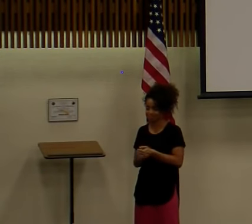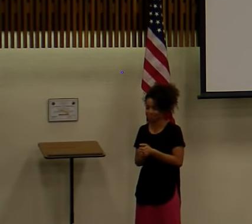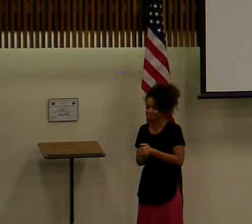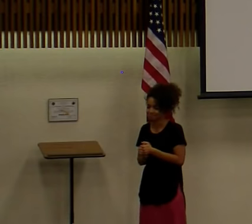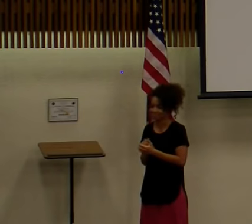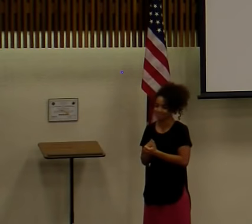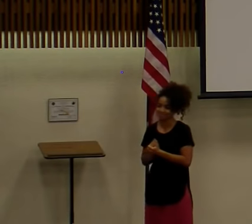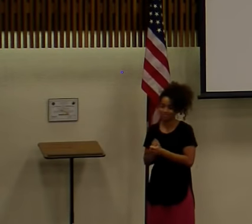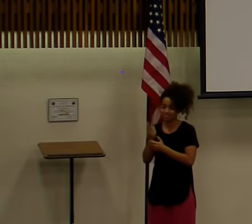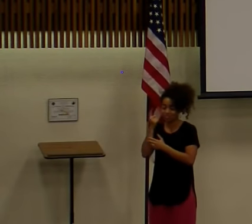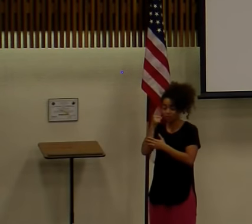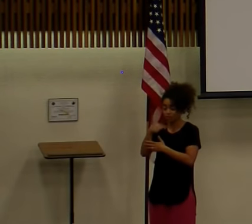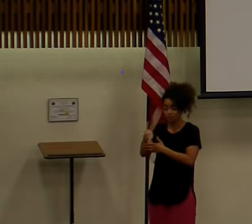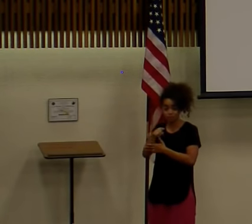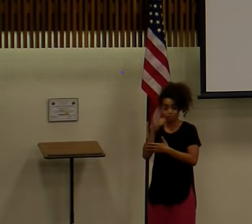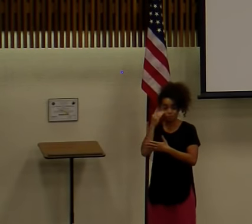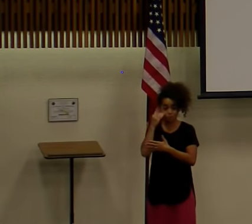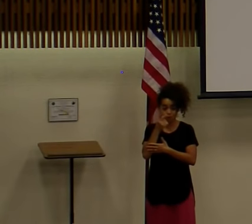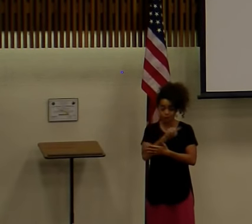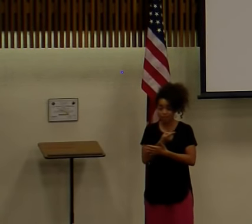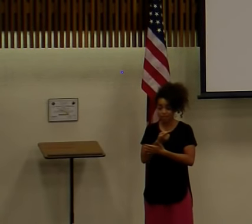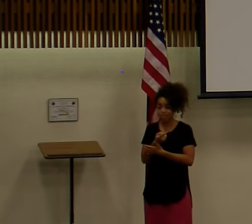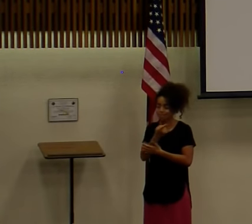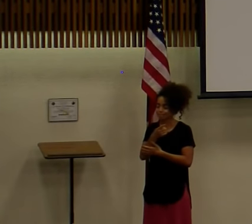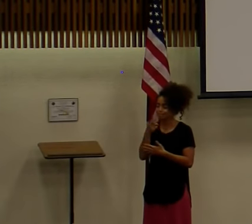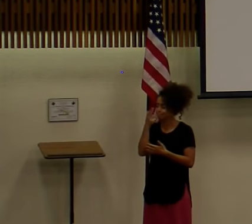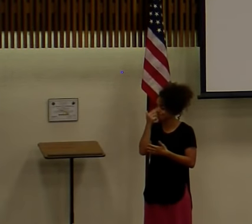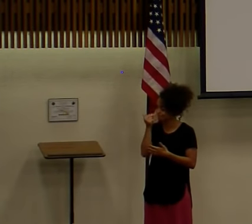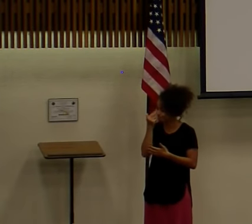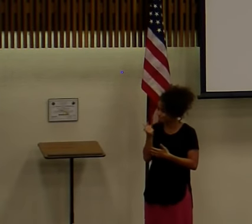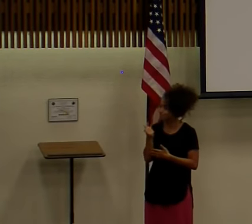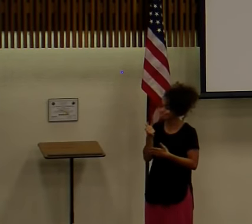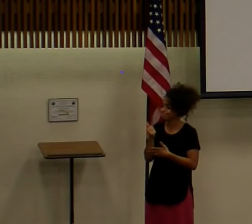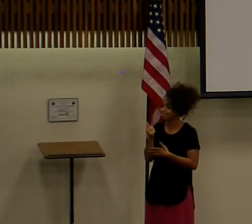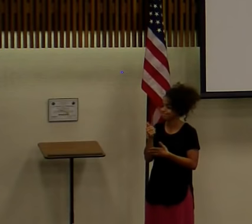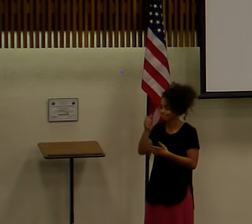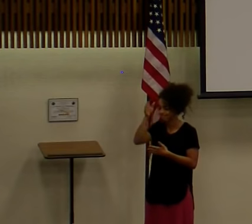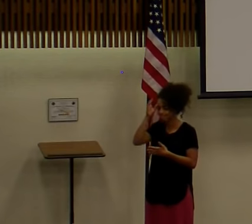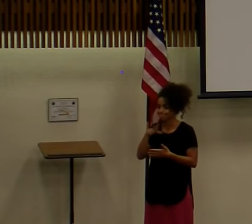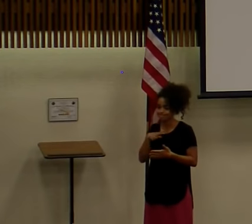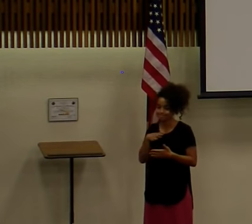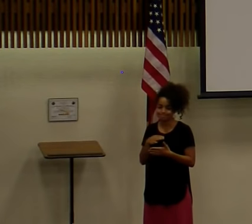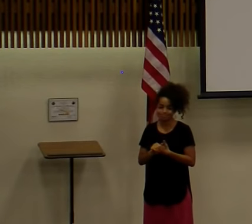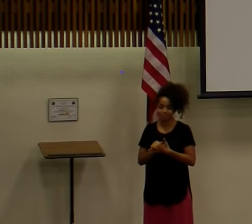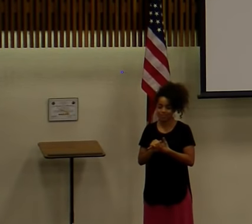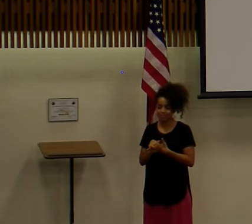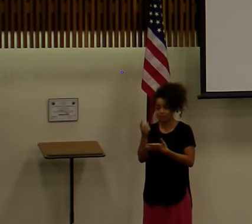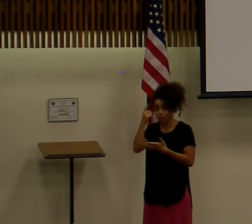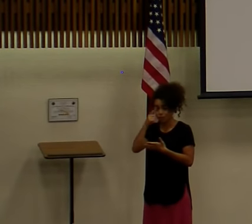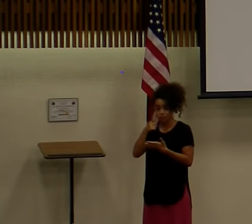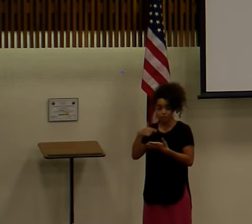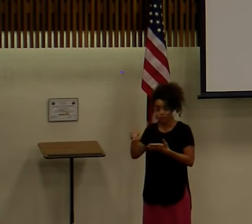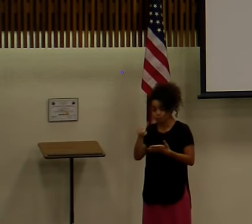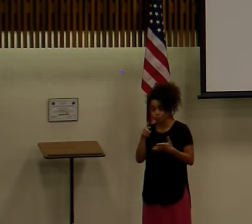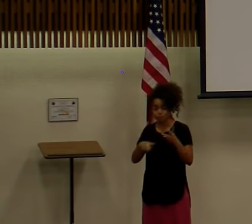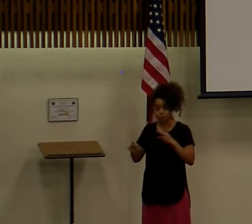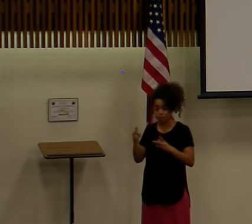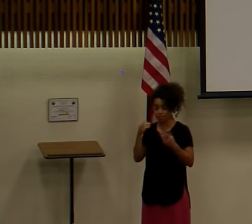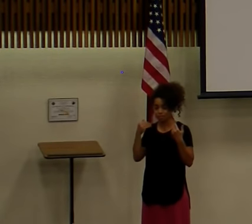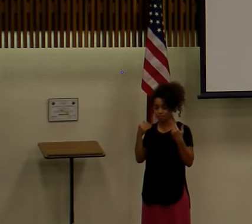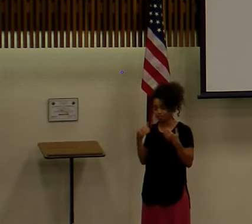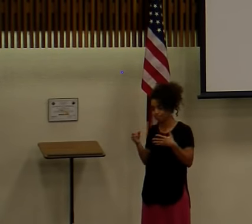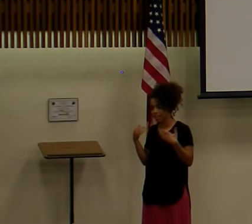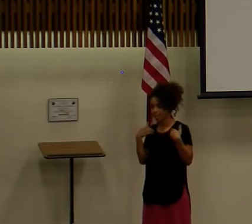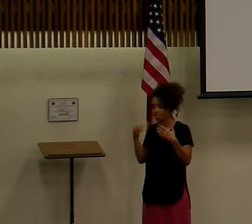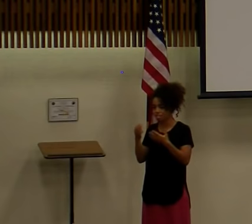For those of you who know Andrew, you know he's a funny guy. For those of us who get to spend a lot more time with Andrew, we know that